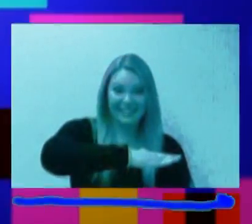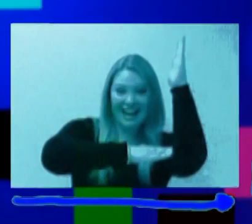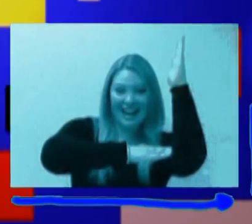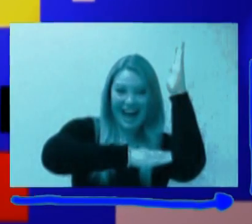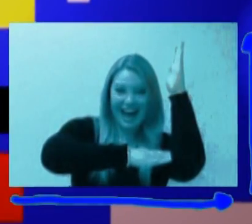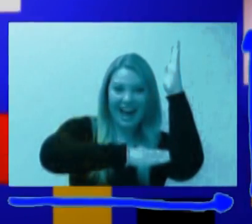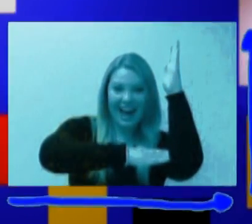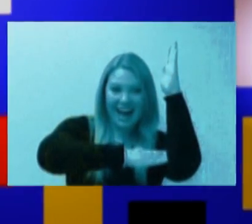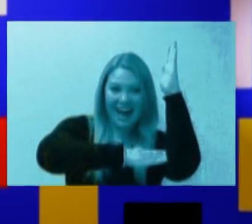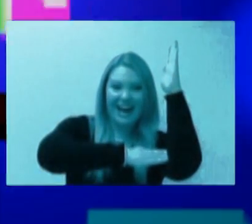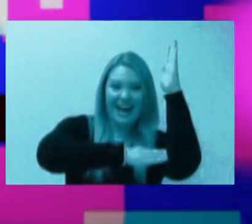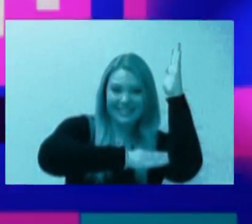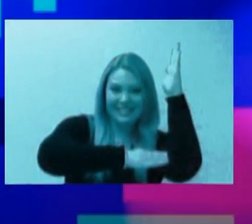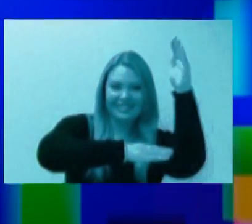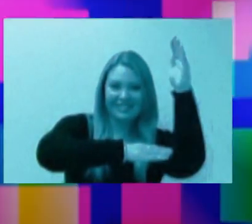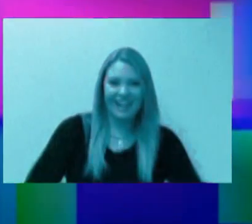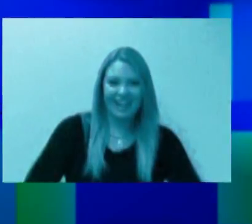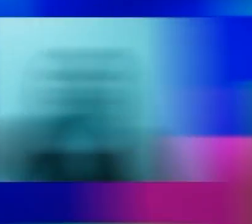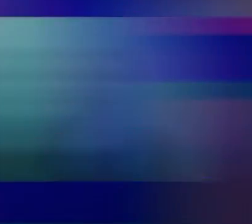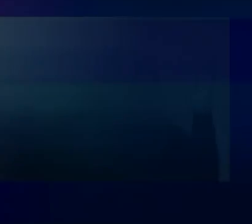basin height. for